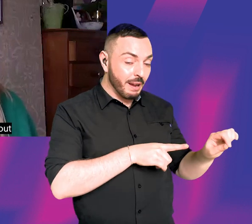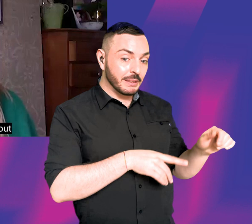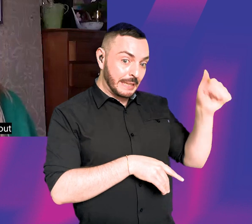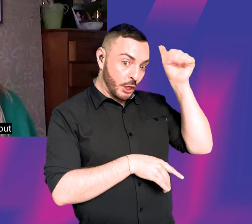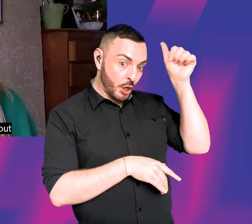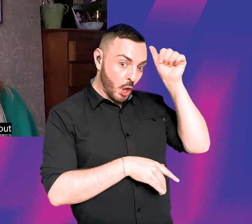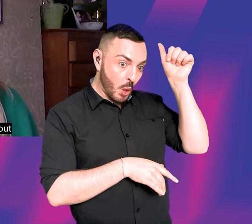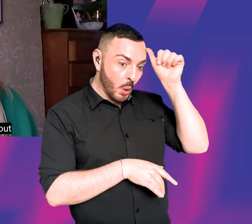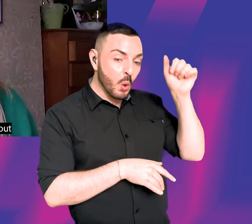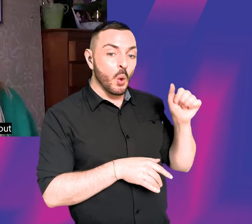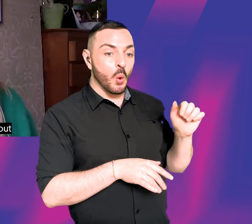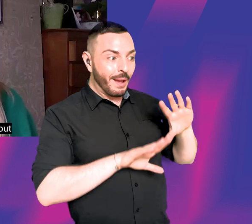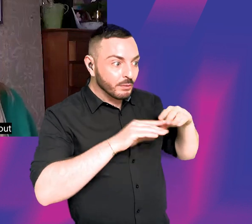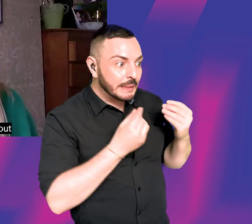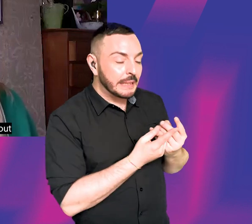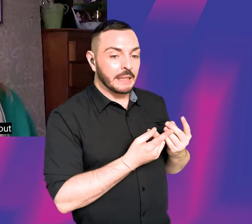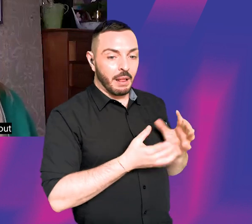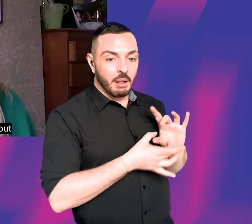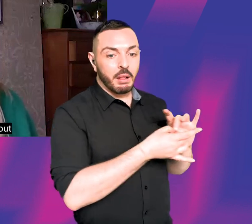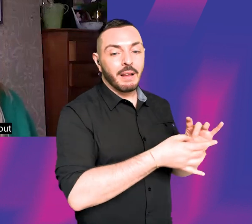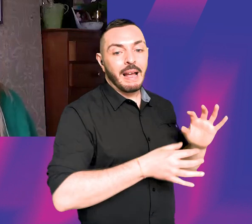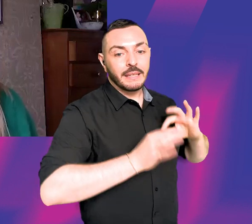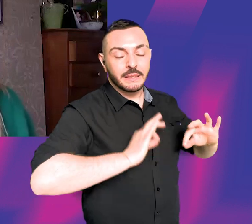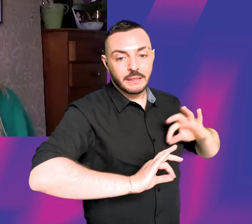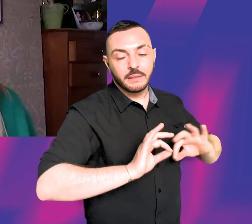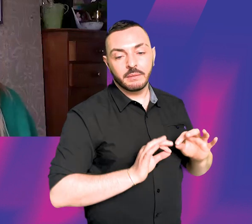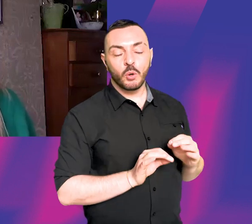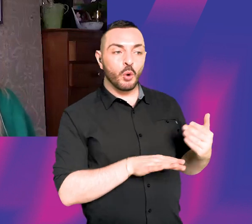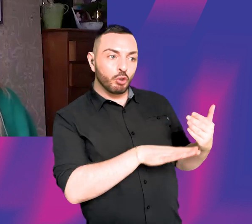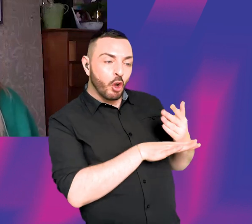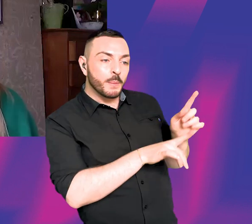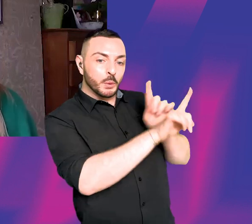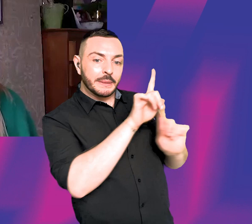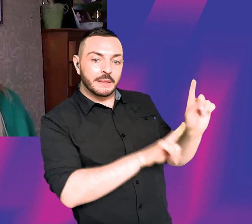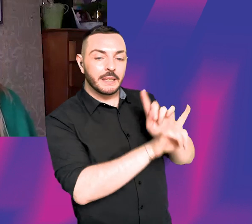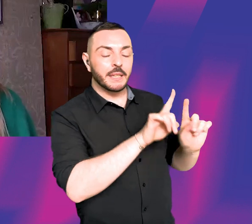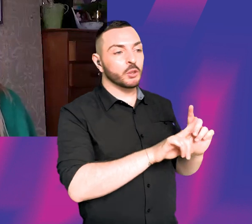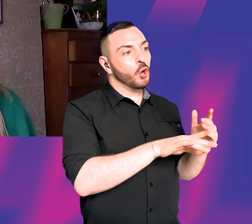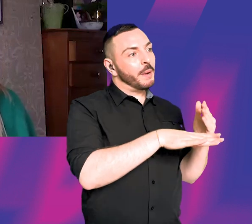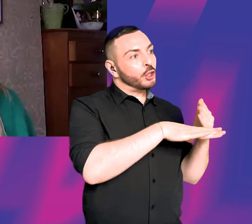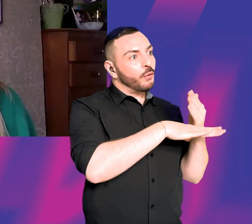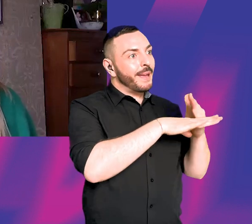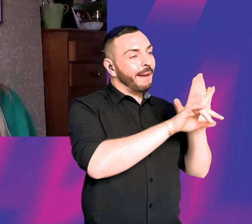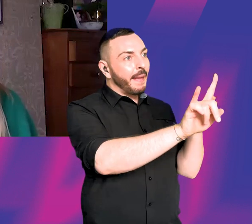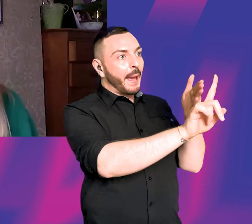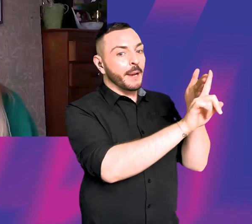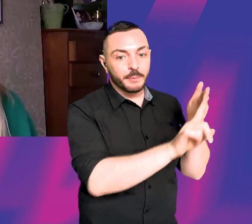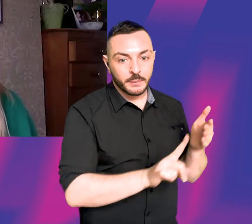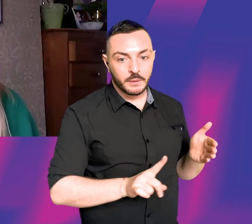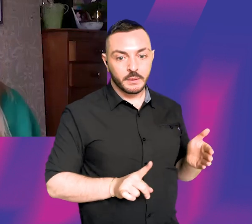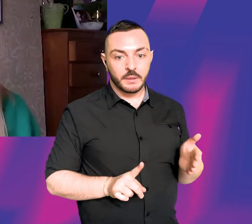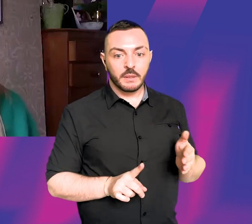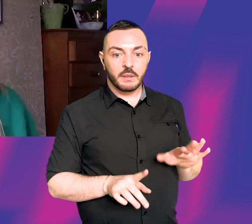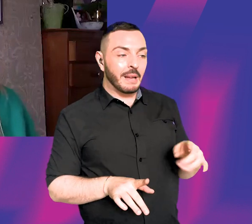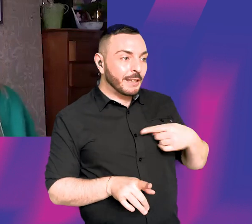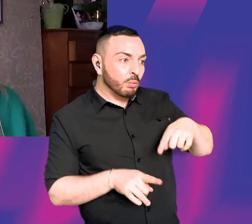So that will be, you know, when I talk to them about, you know, jobs and meetings and like my career trajectory, I tend not to really